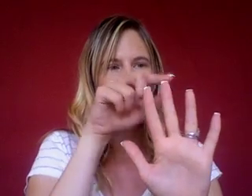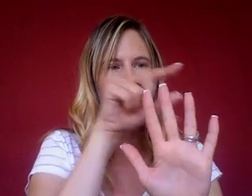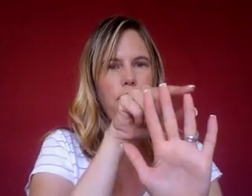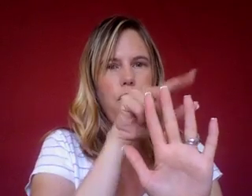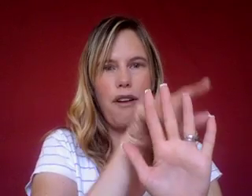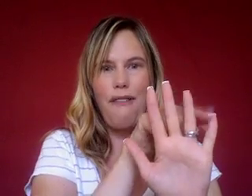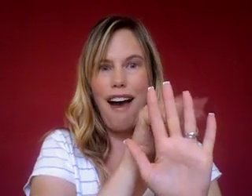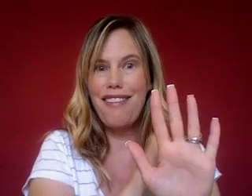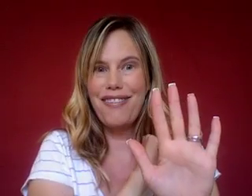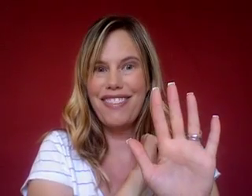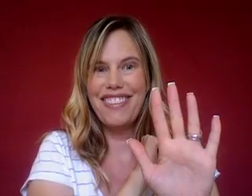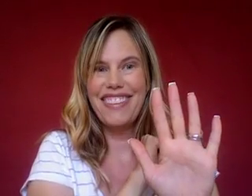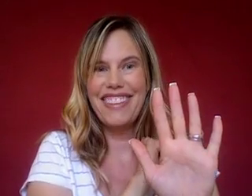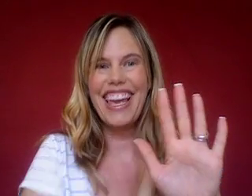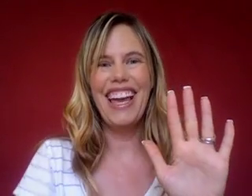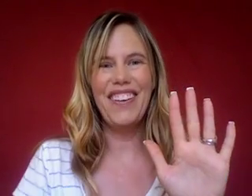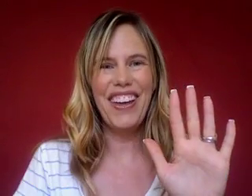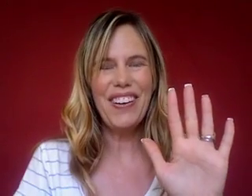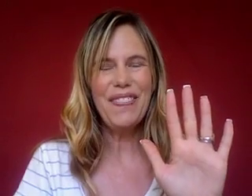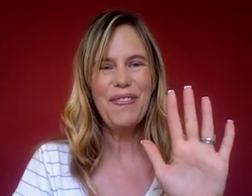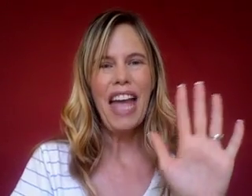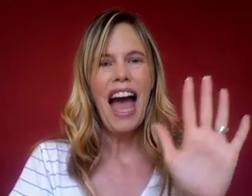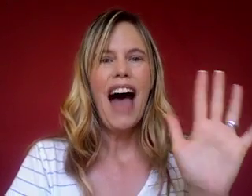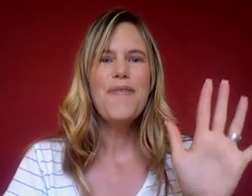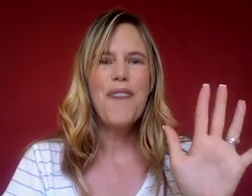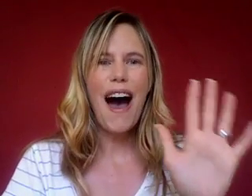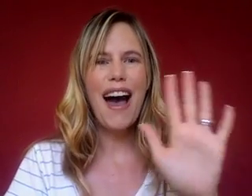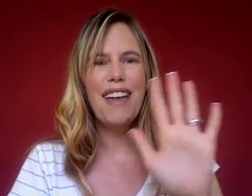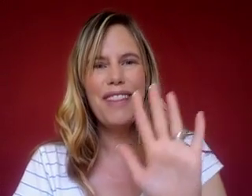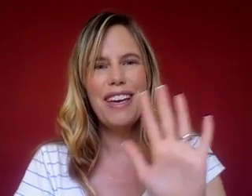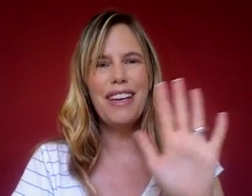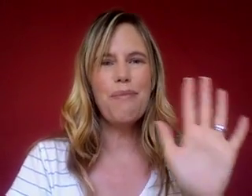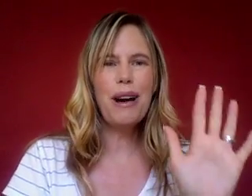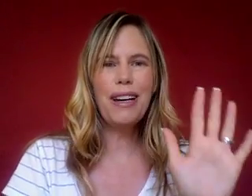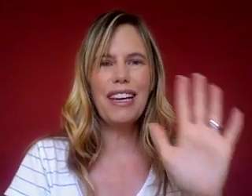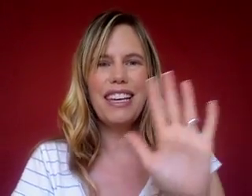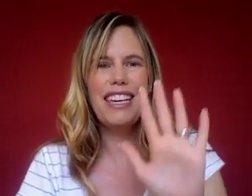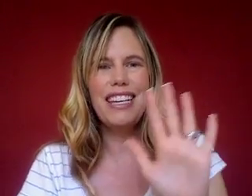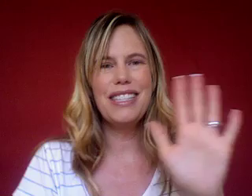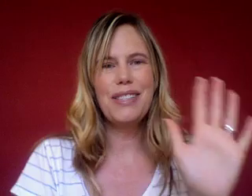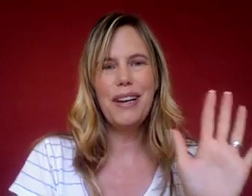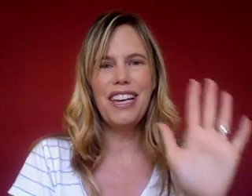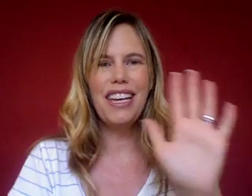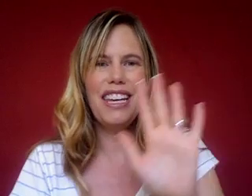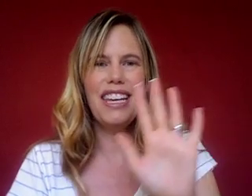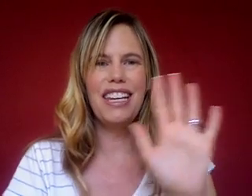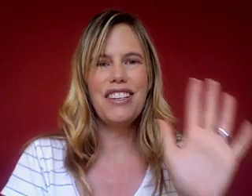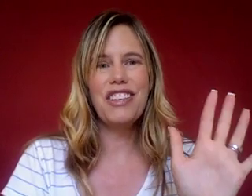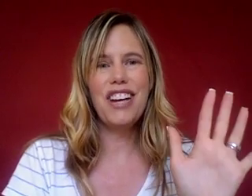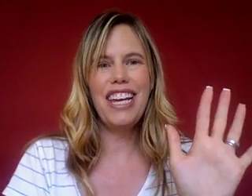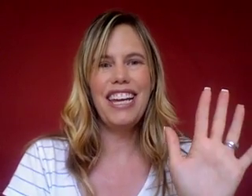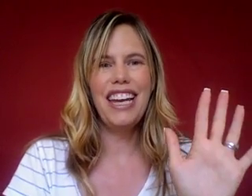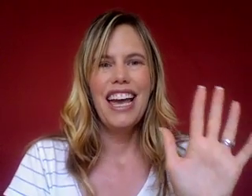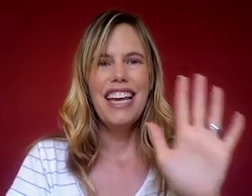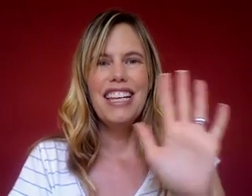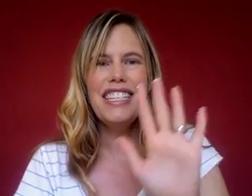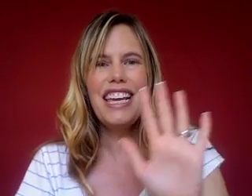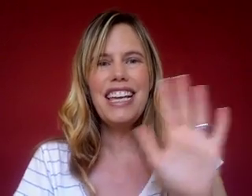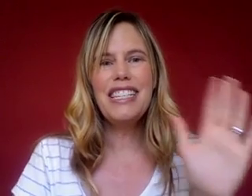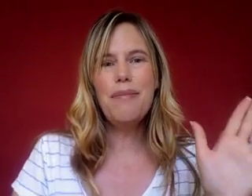three, four, five. Okay, here we go. Five little monkeys swinging in a tree. Teasy,